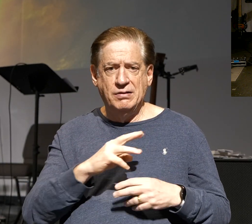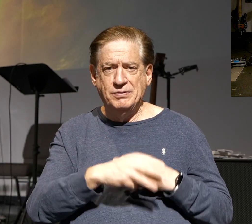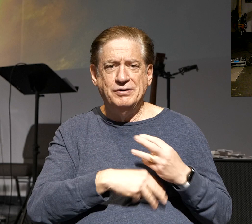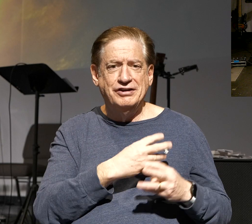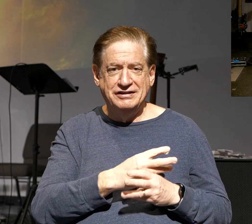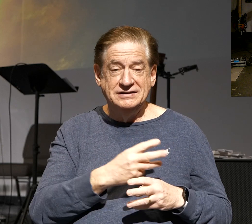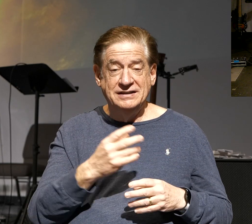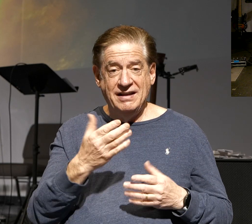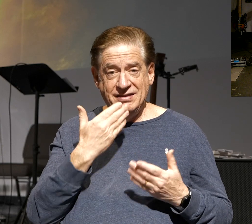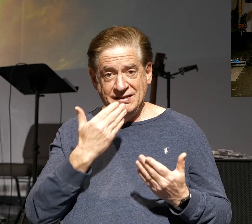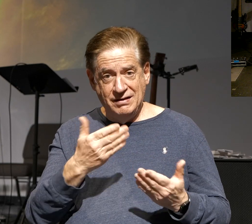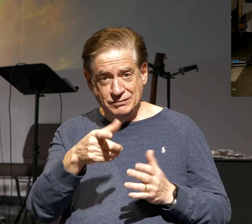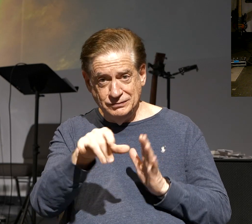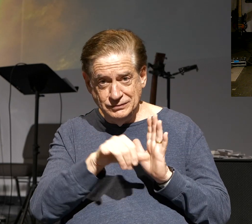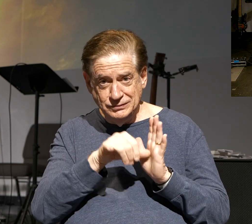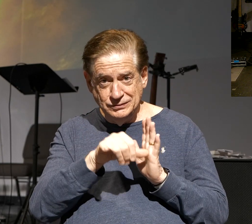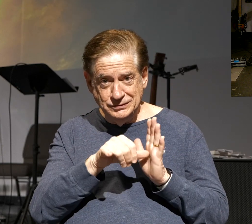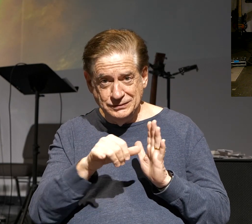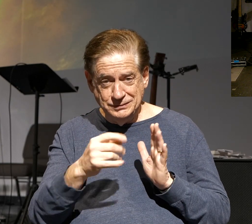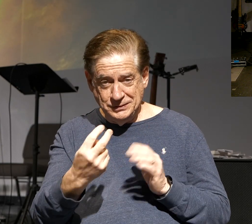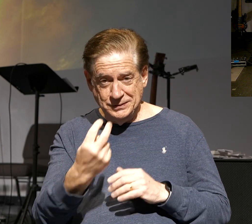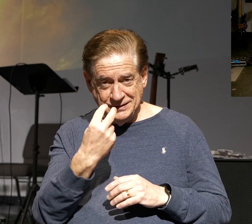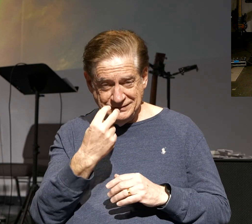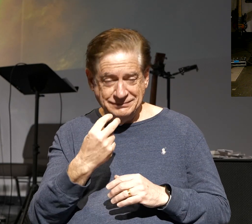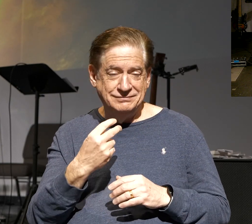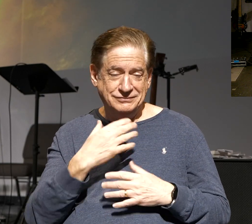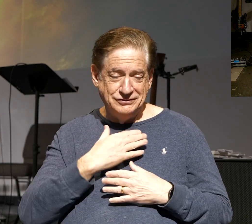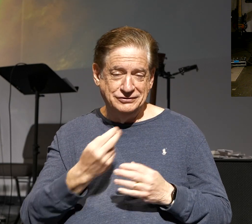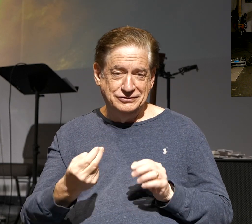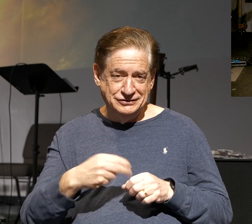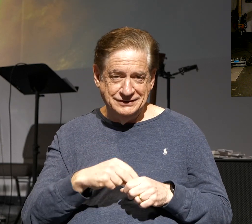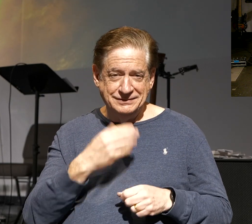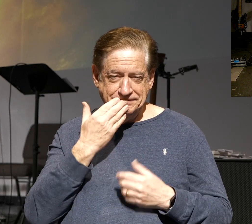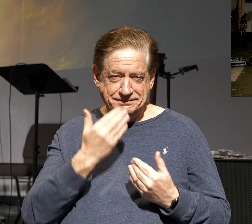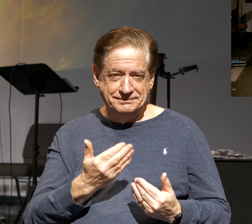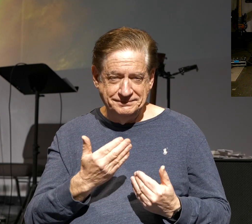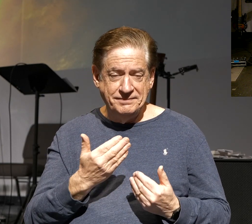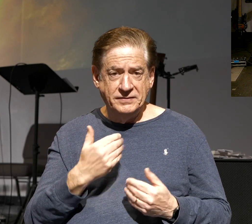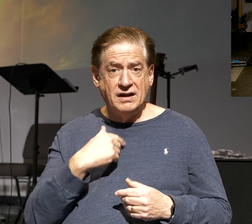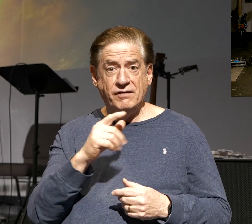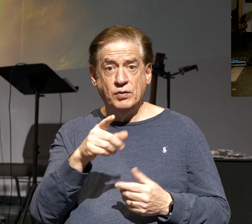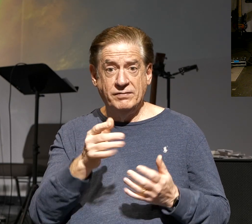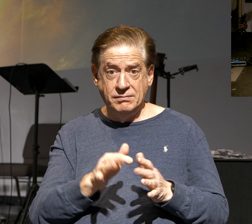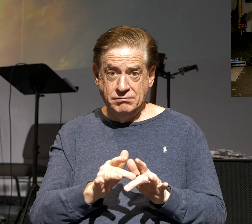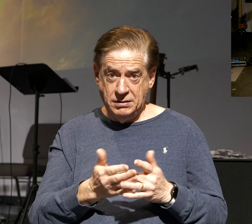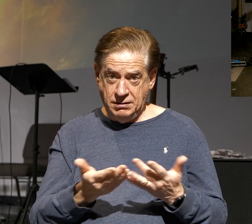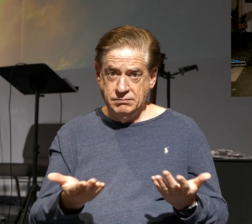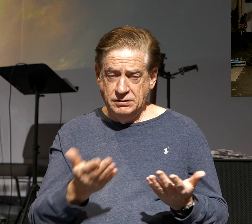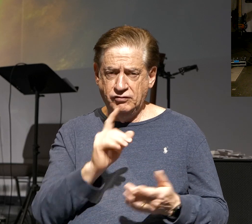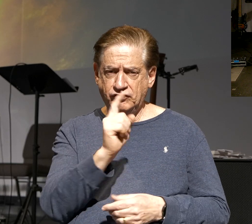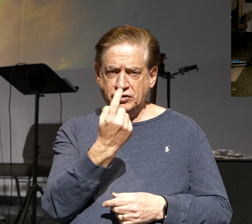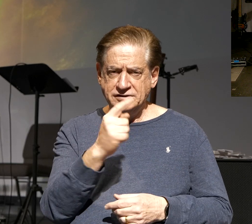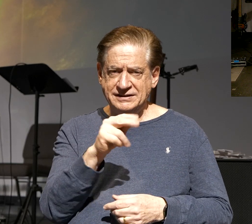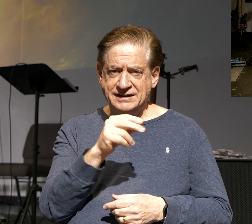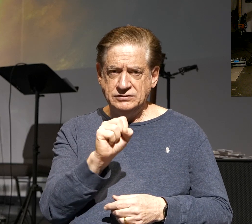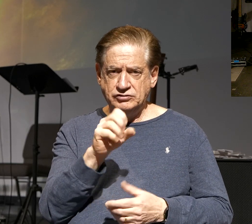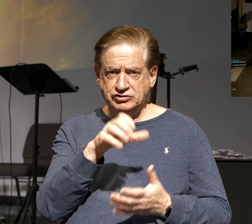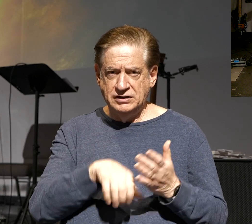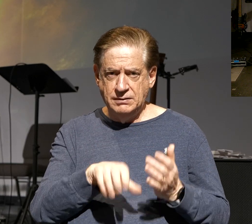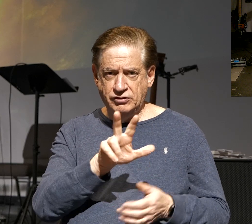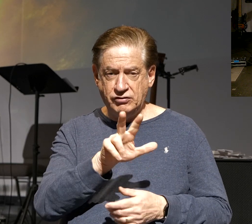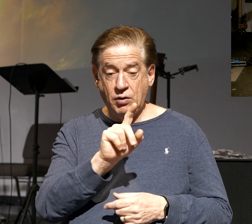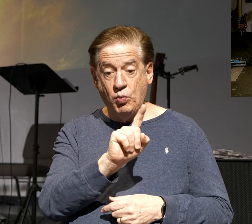you for joining us. If you have your Bibles, you can turn to 1 Thessalonians chapter 3. We're looking at verses 1 through